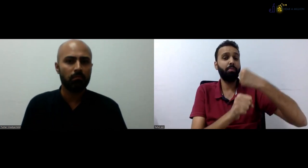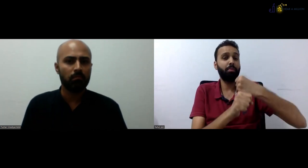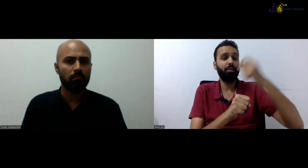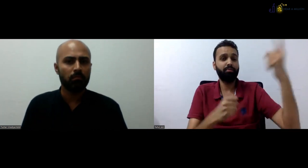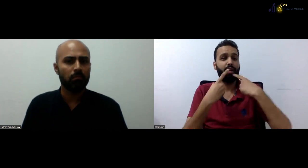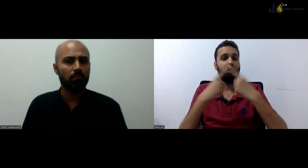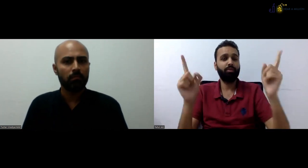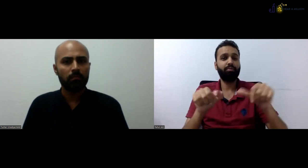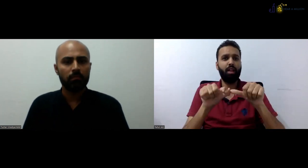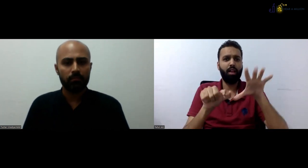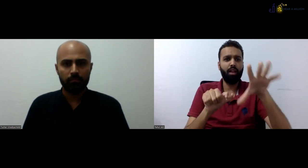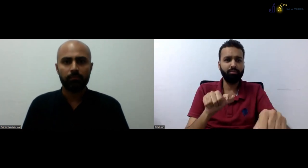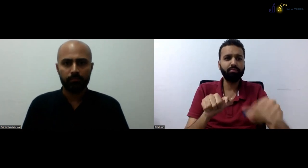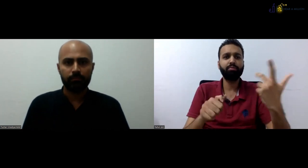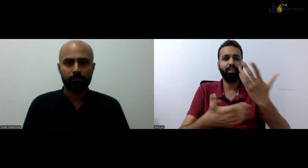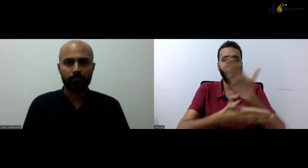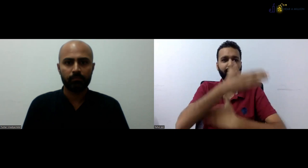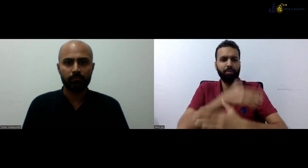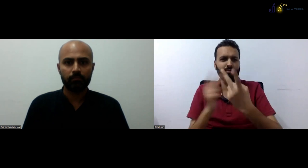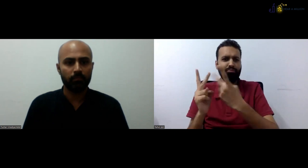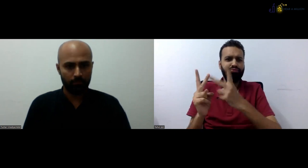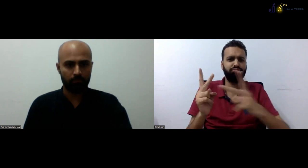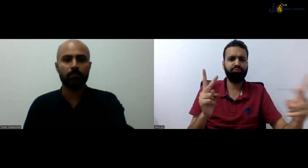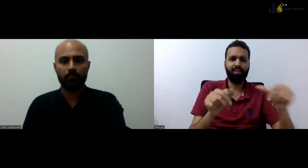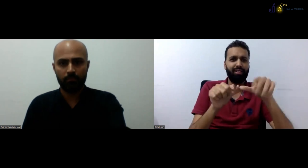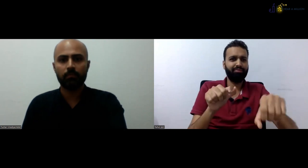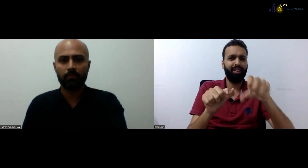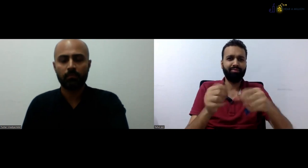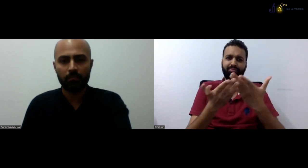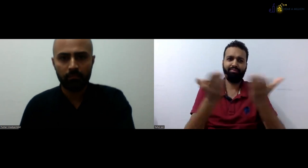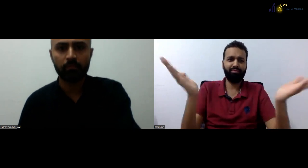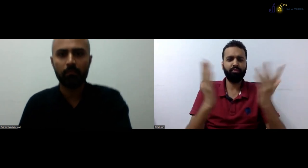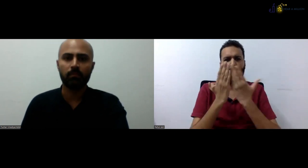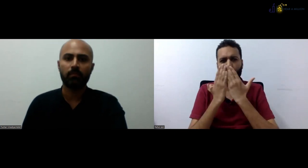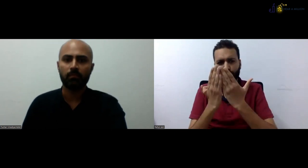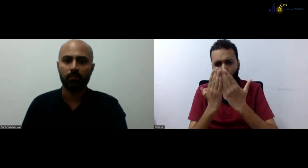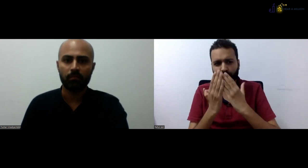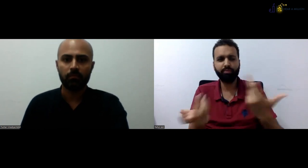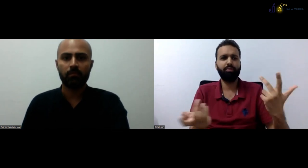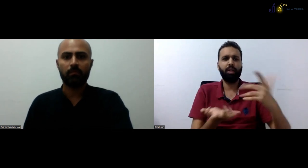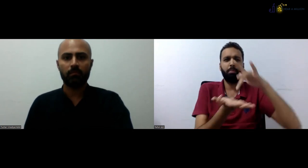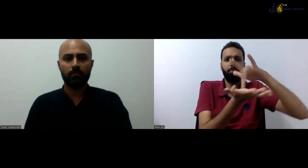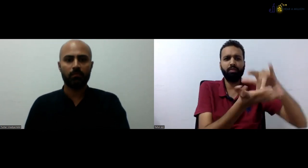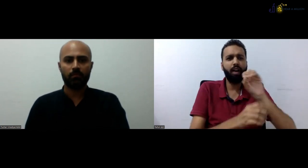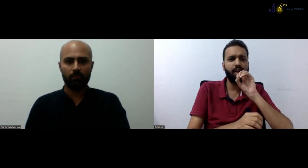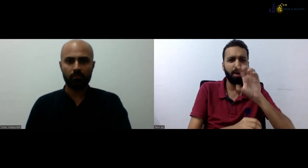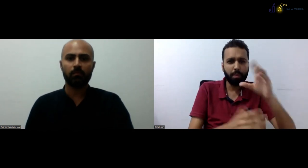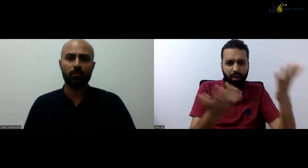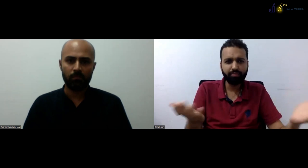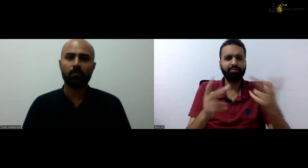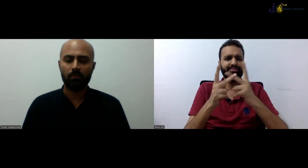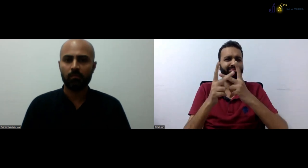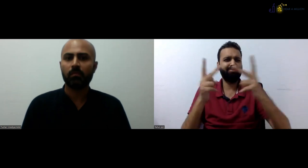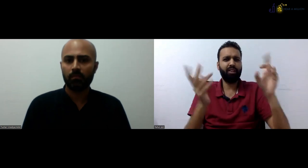if you can explain examples? Sure. So it's a mandate, right? Accessibility is a mandate with all sectors, be it